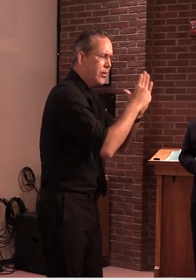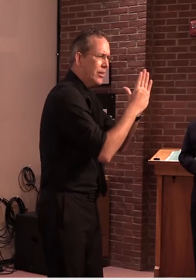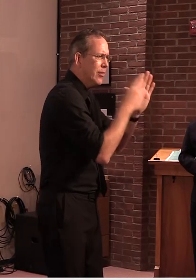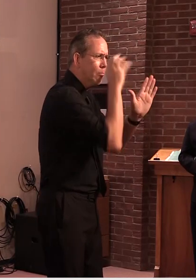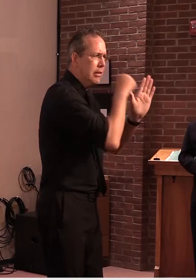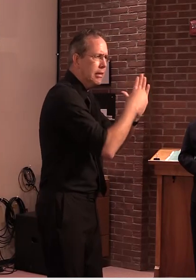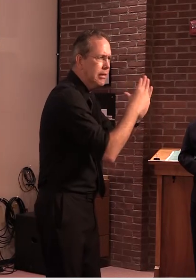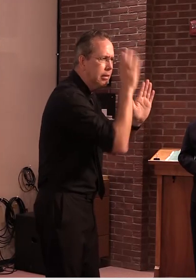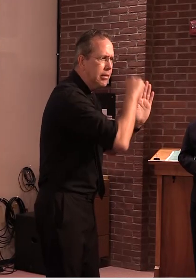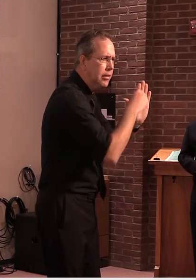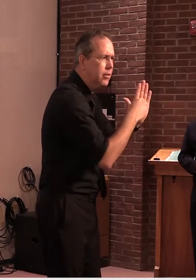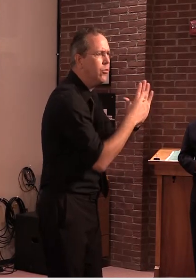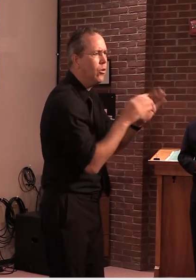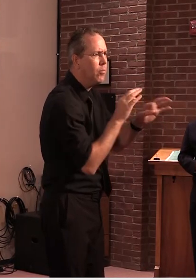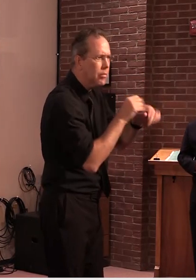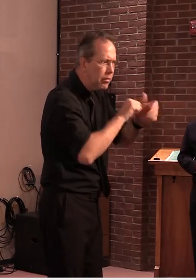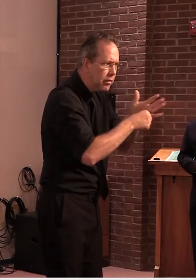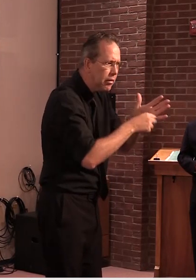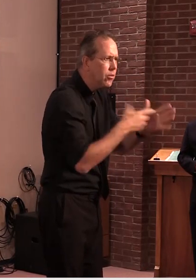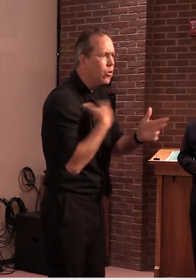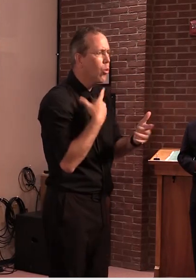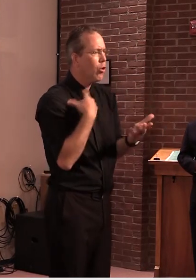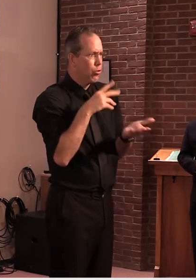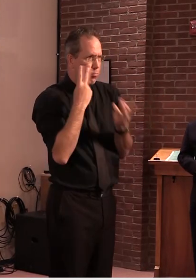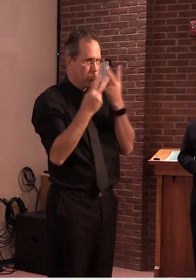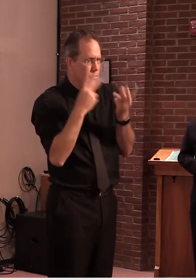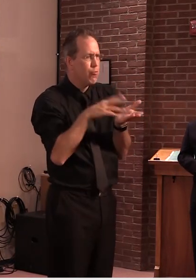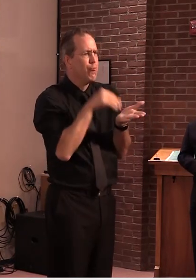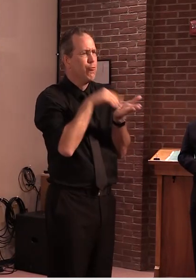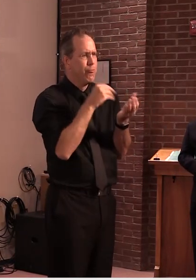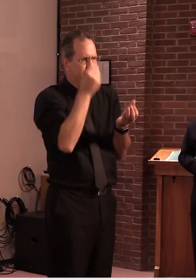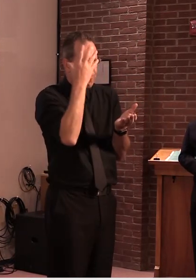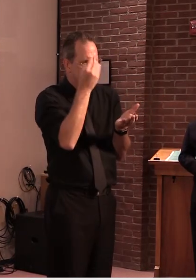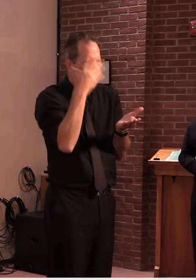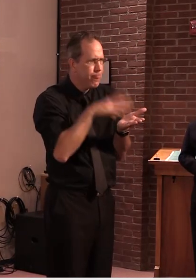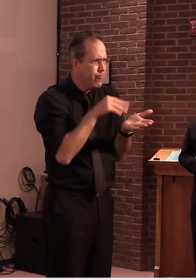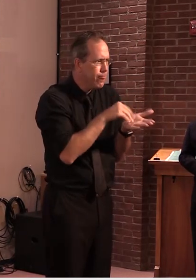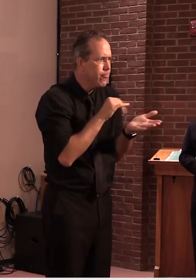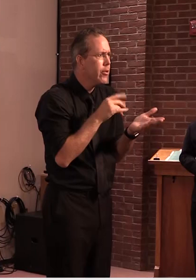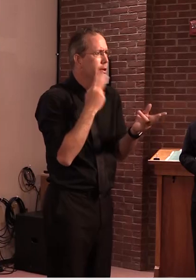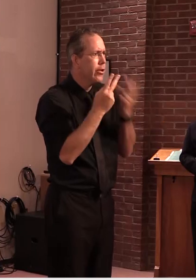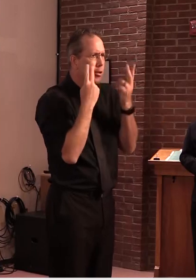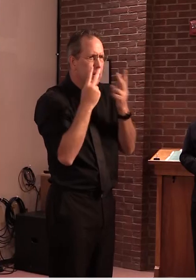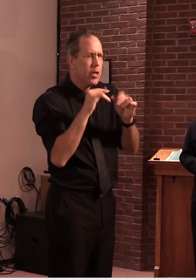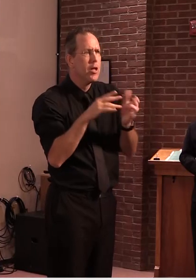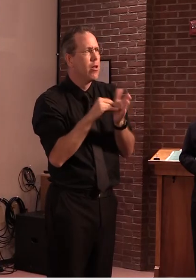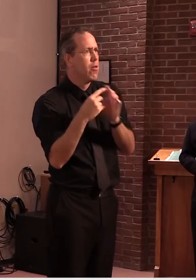um given lessons that are being learned elsewhere um that we hope to not have to repeat here